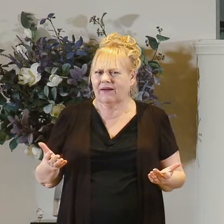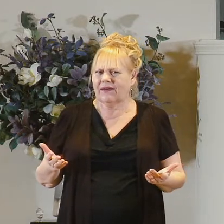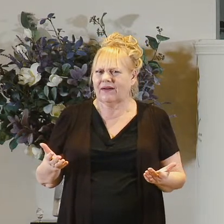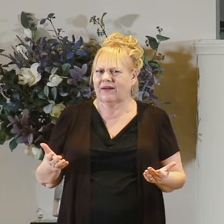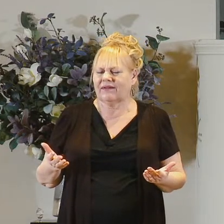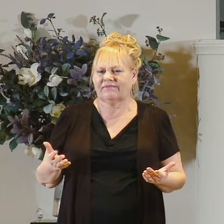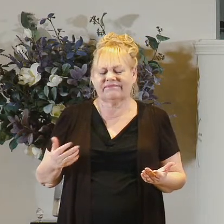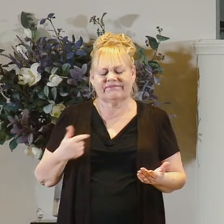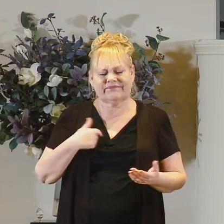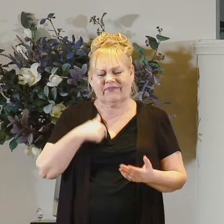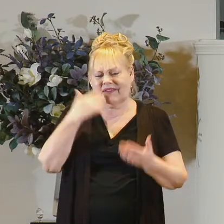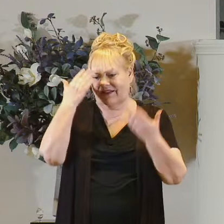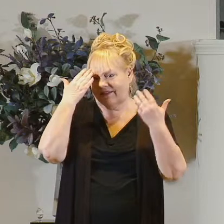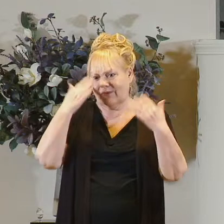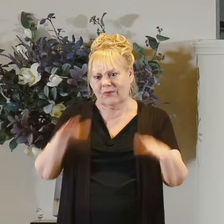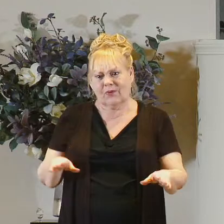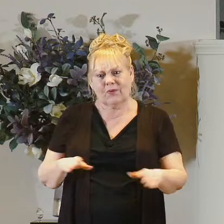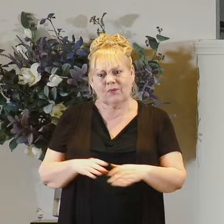i don't know